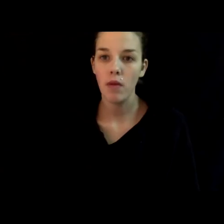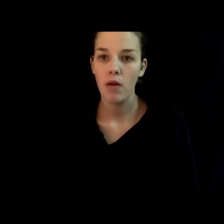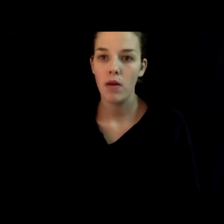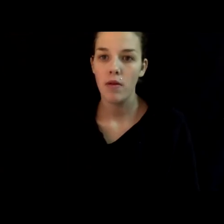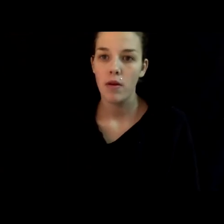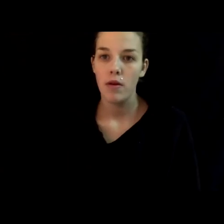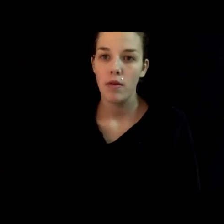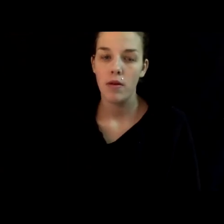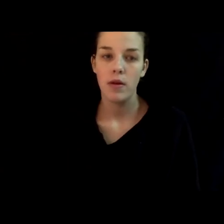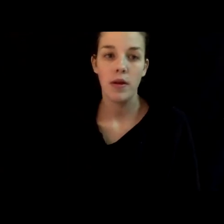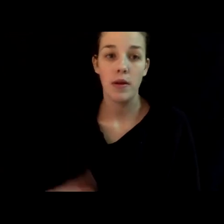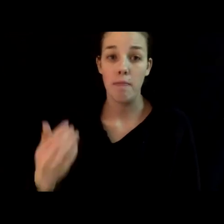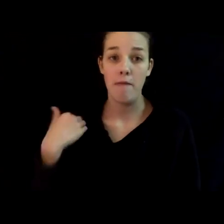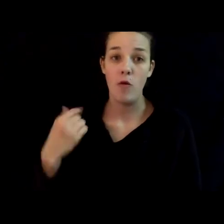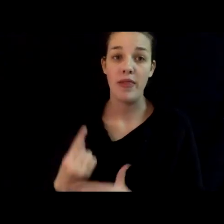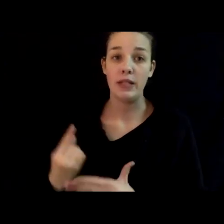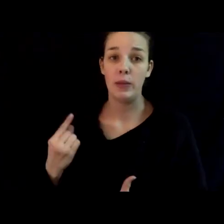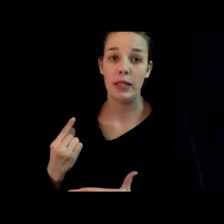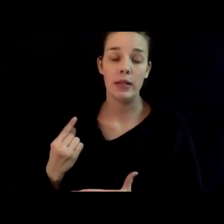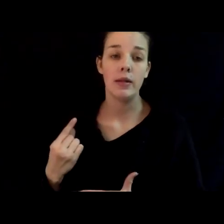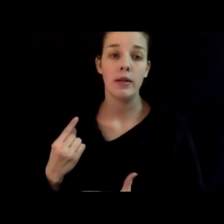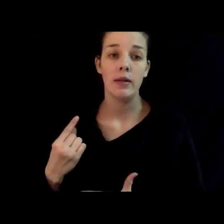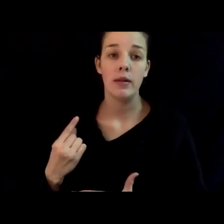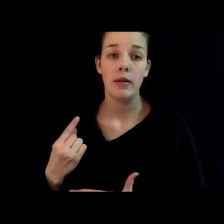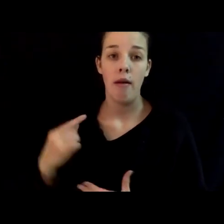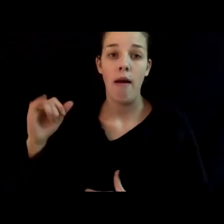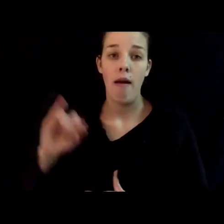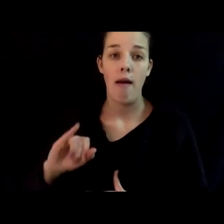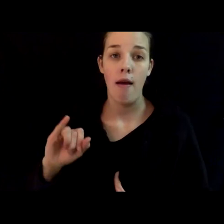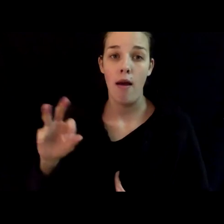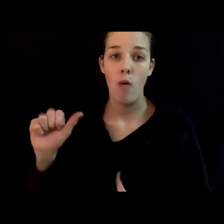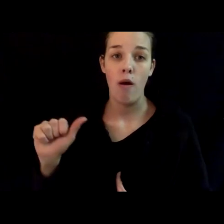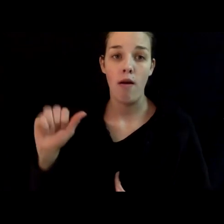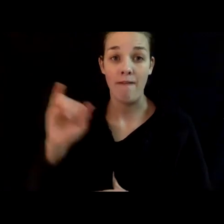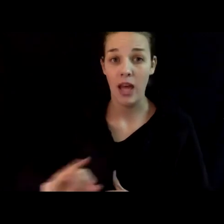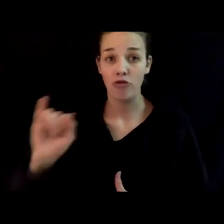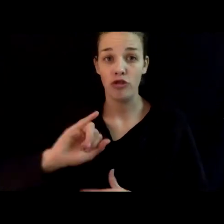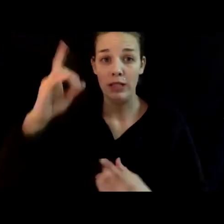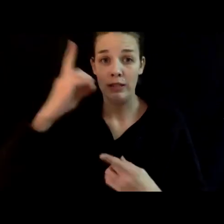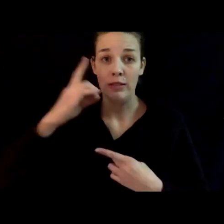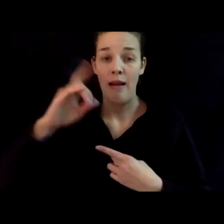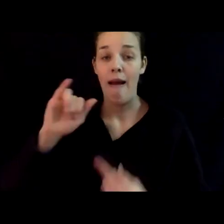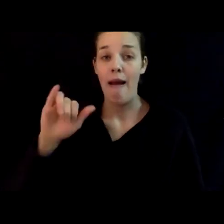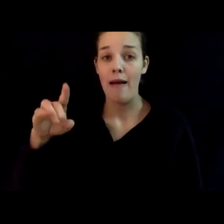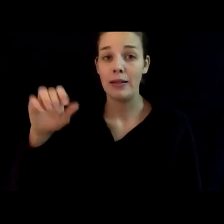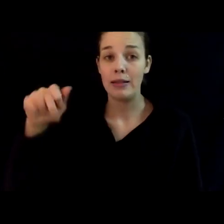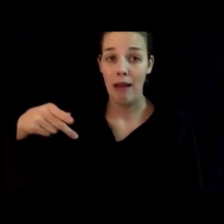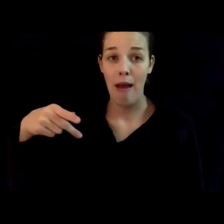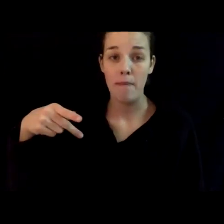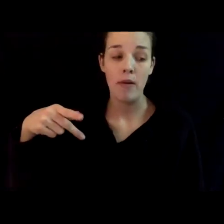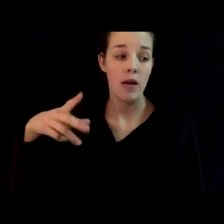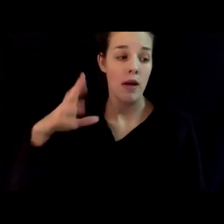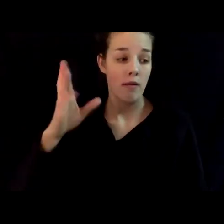Earlier this week, Iowa's Infectious Disease Advisory Council, IDAC, announced its